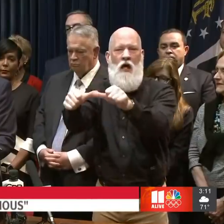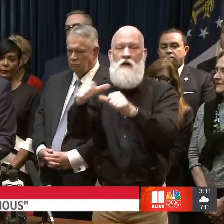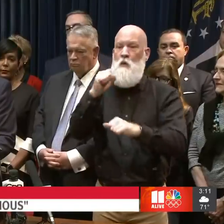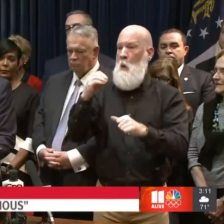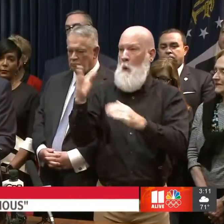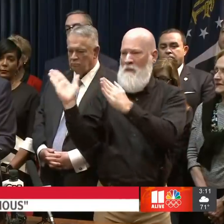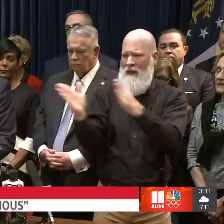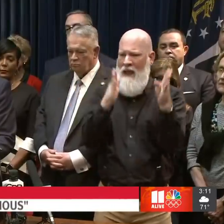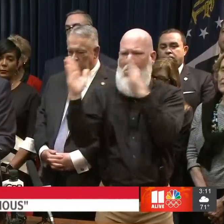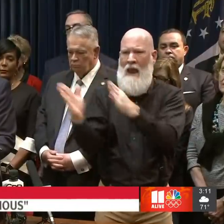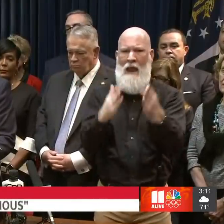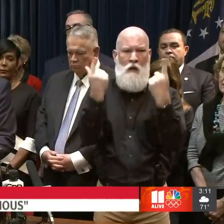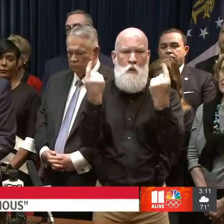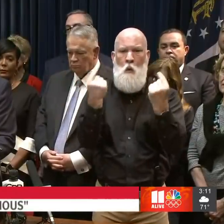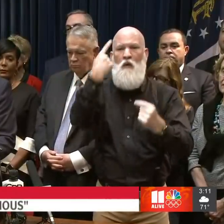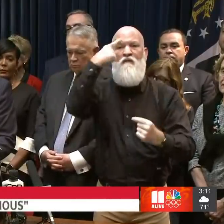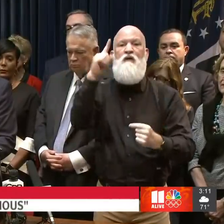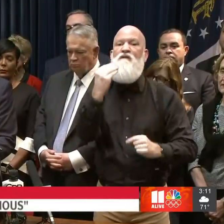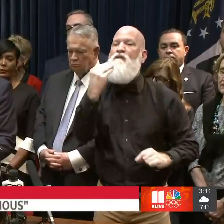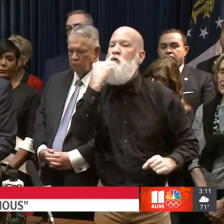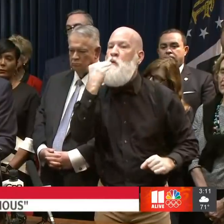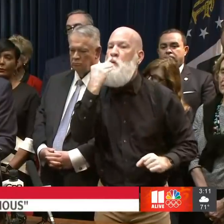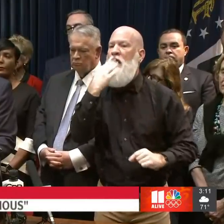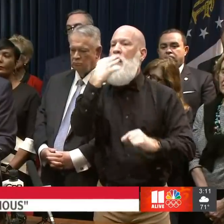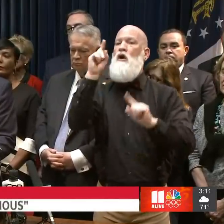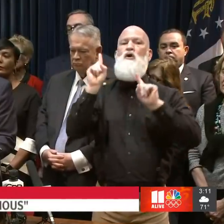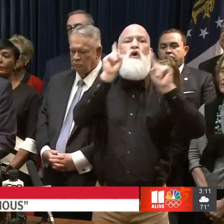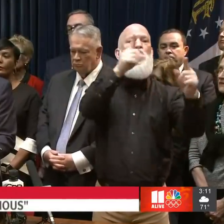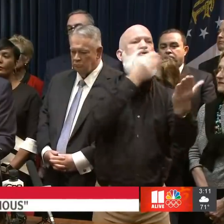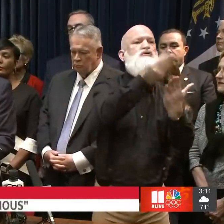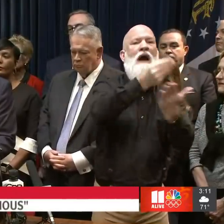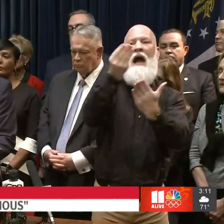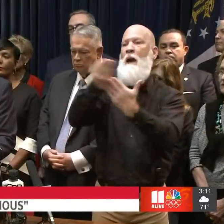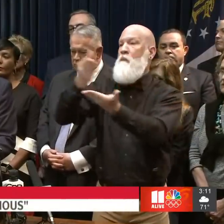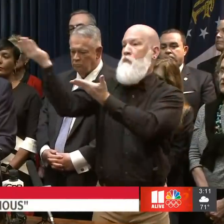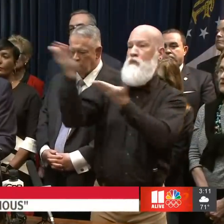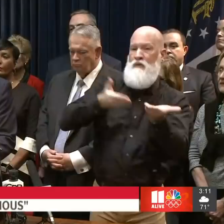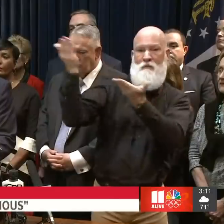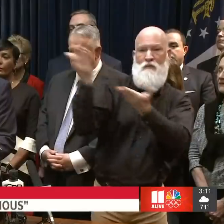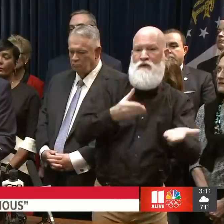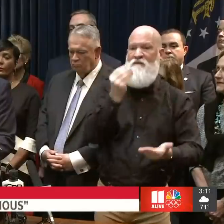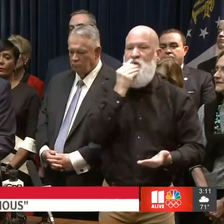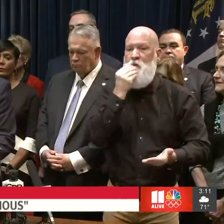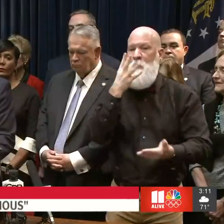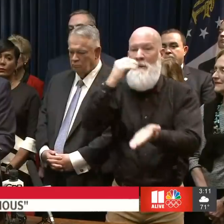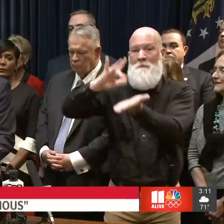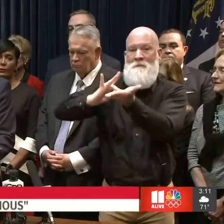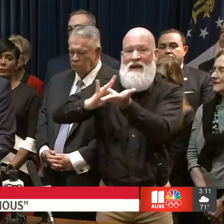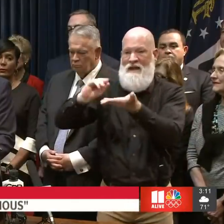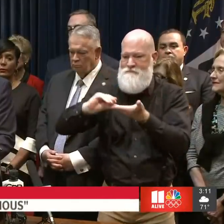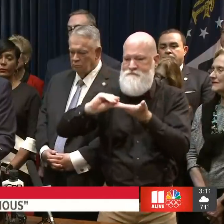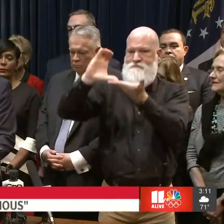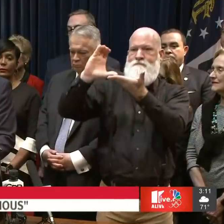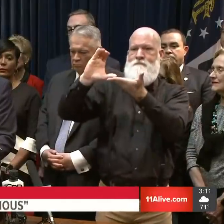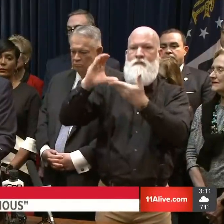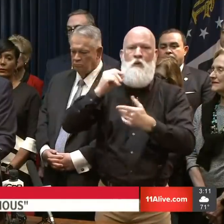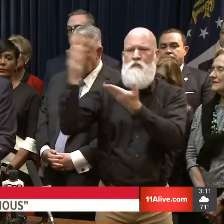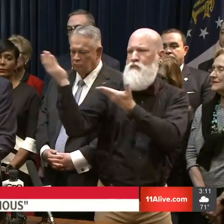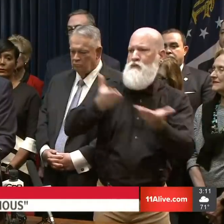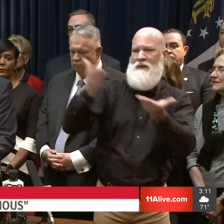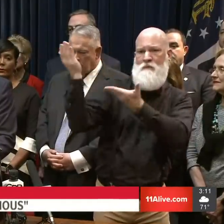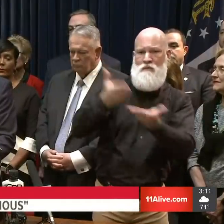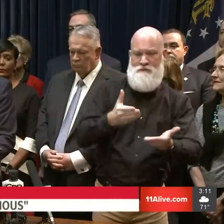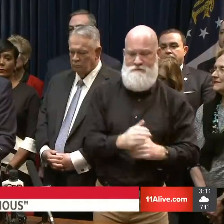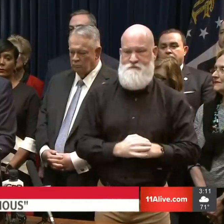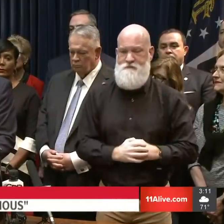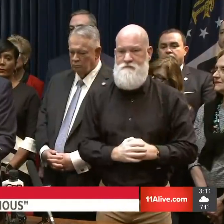getting them what they need groceries, prescriptions and other necessary supplies. Last night, we announced that